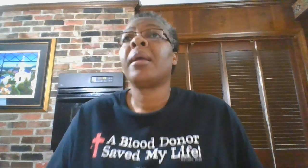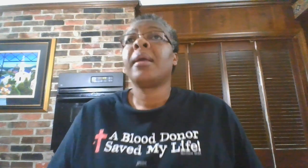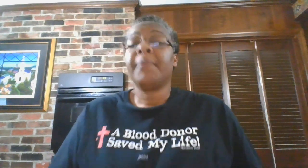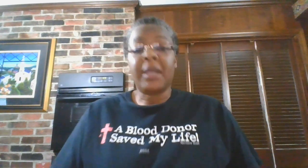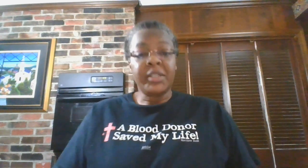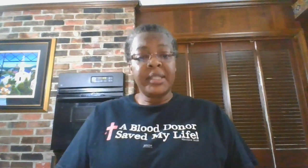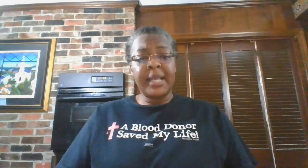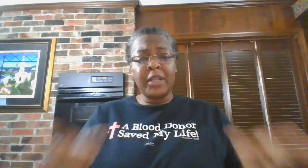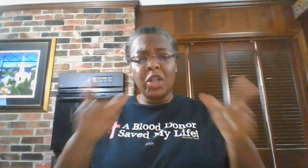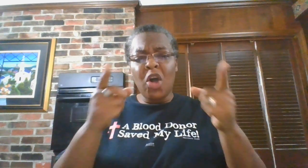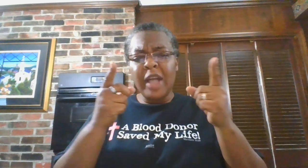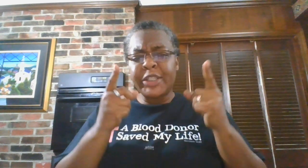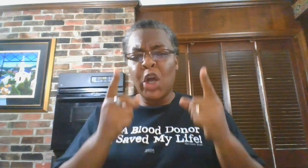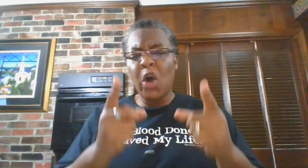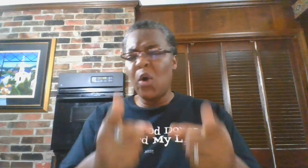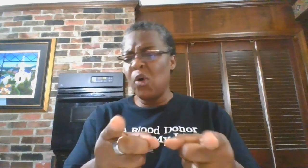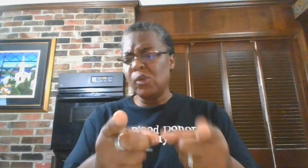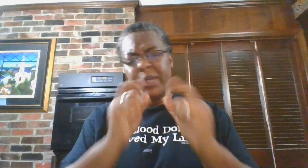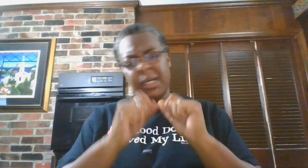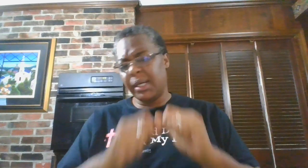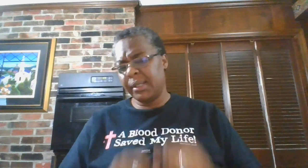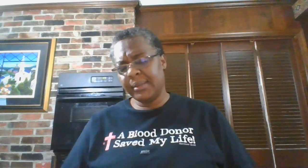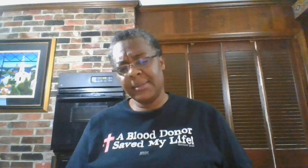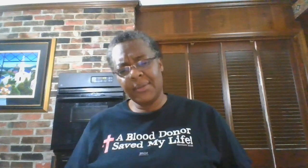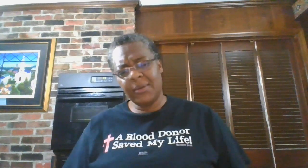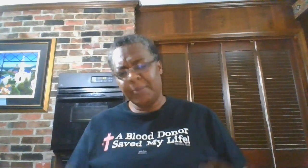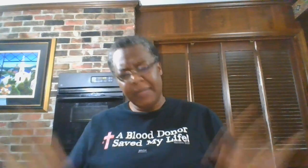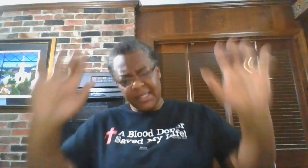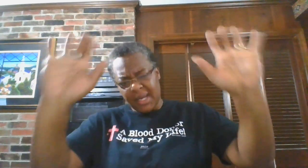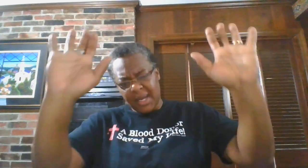Because she said the Lord told her, oh, bless God.